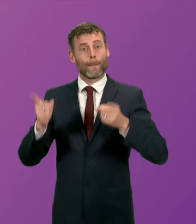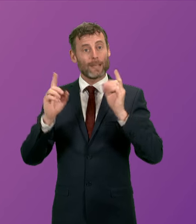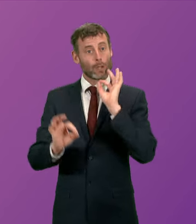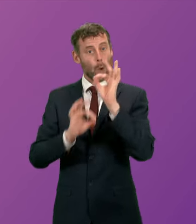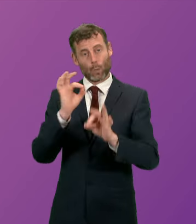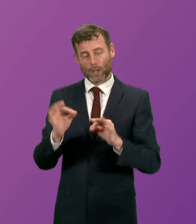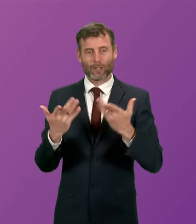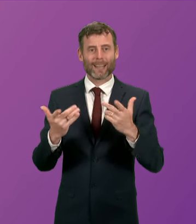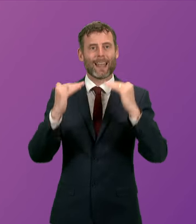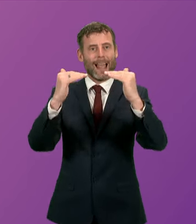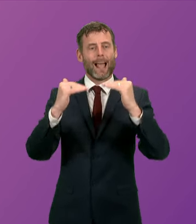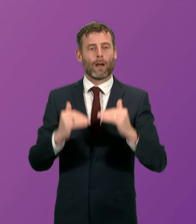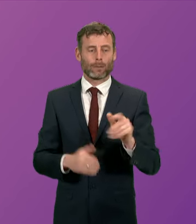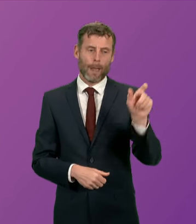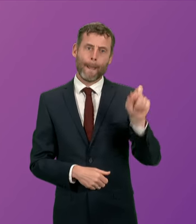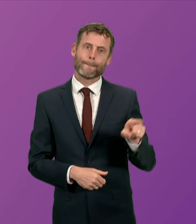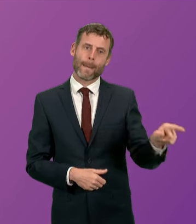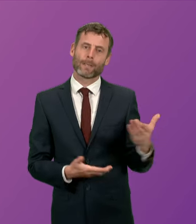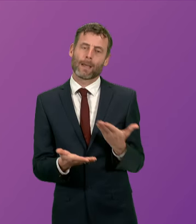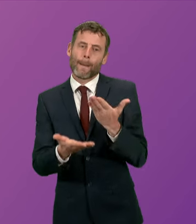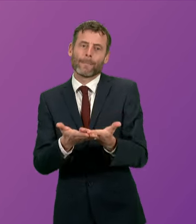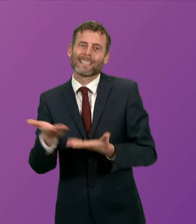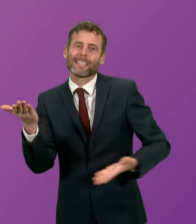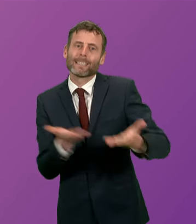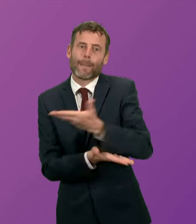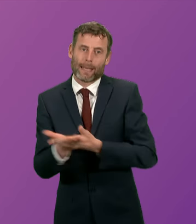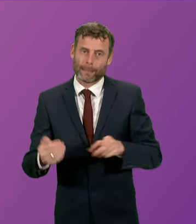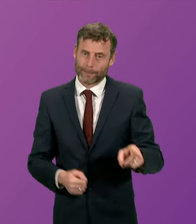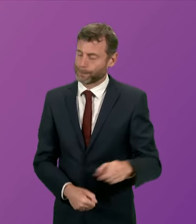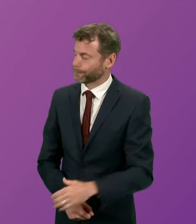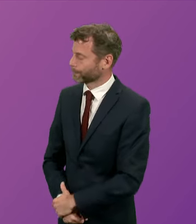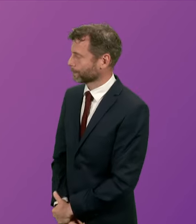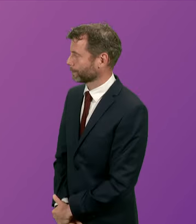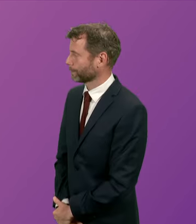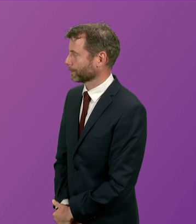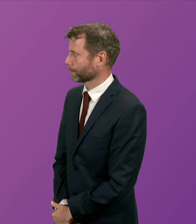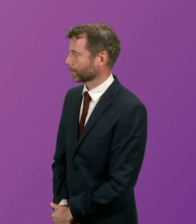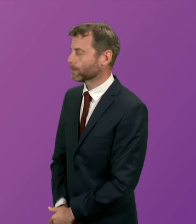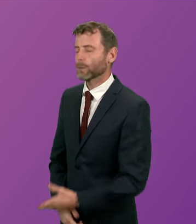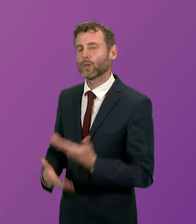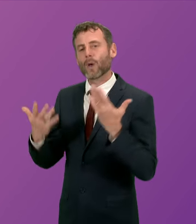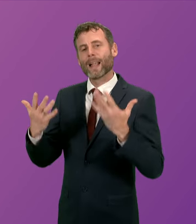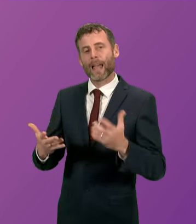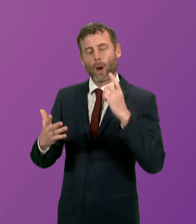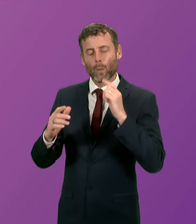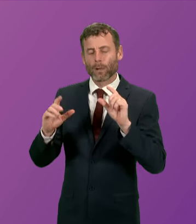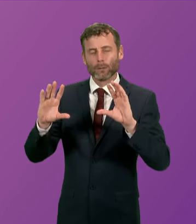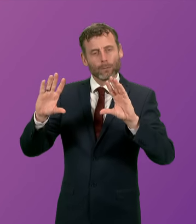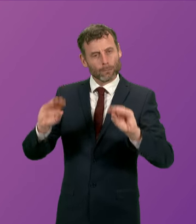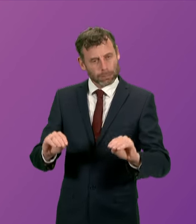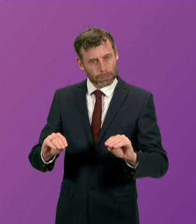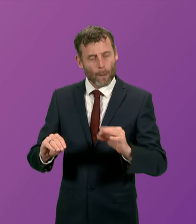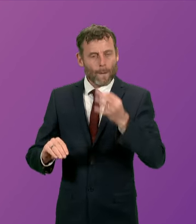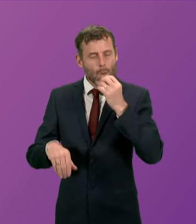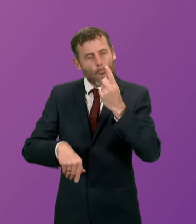next item of business is a member's business debate in the name of Fulton McGregor and there will now be a short suspension to allow those leaving